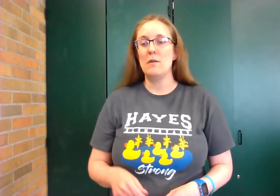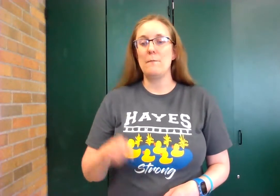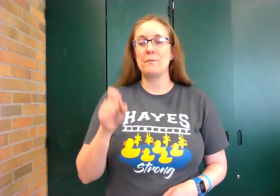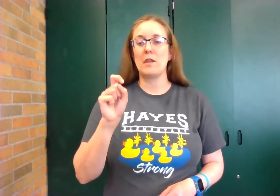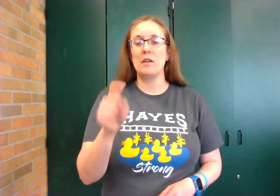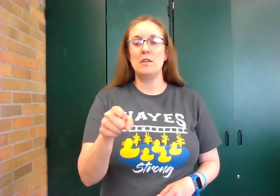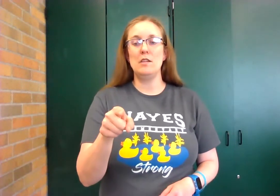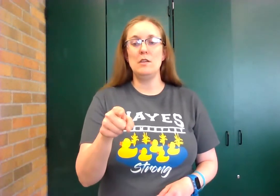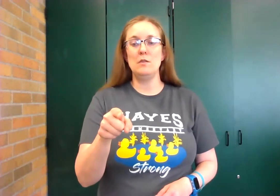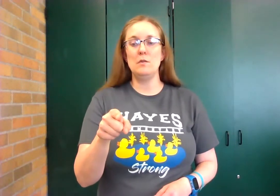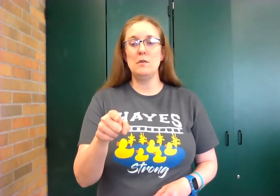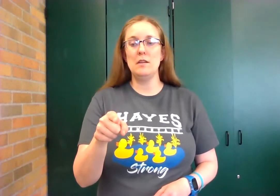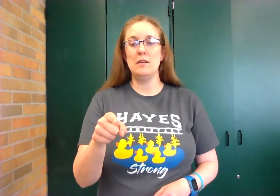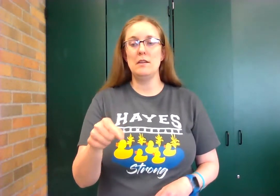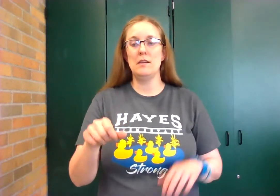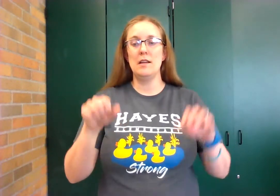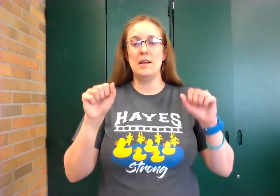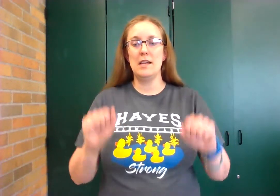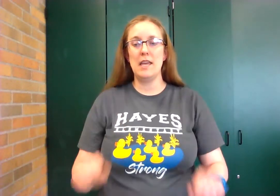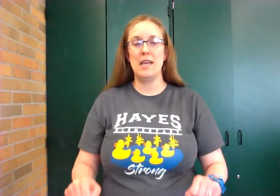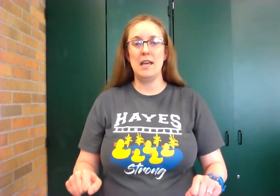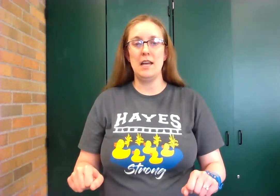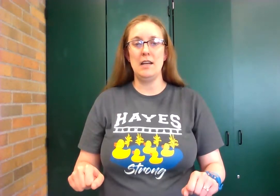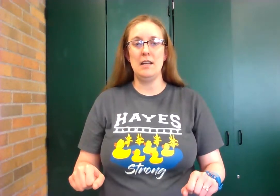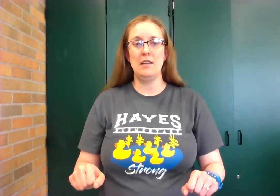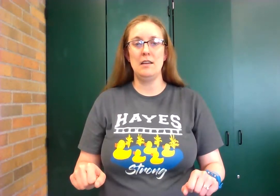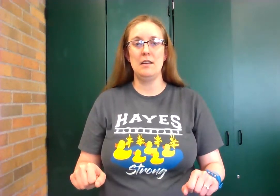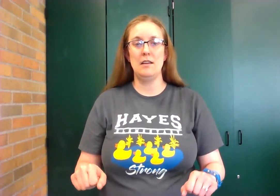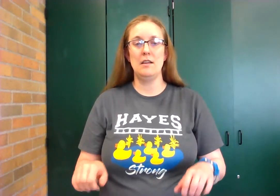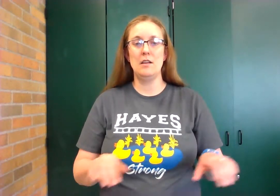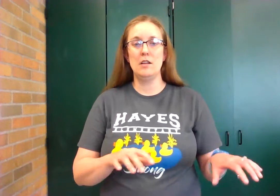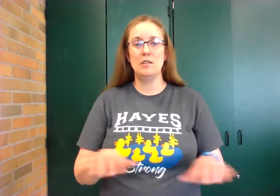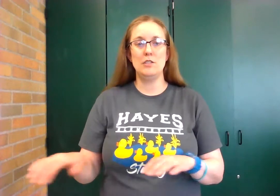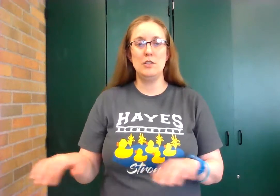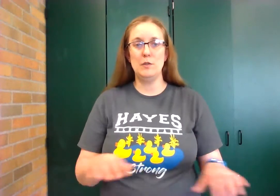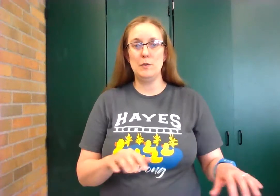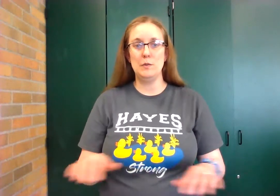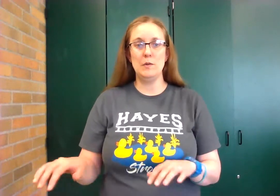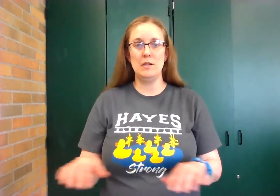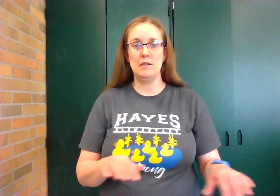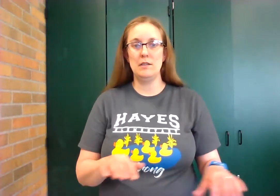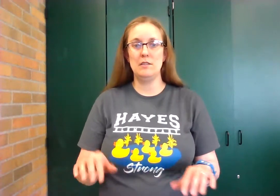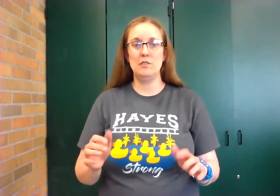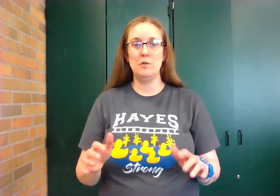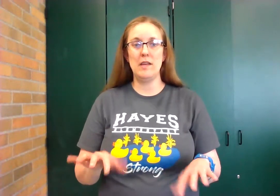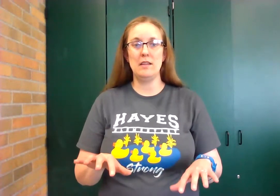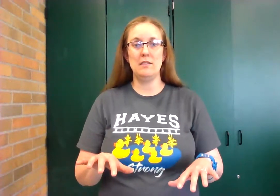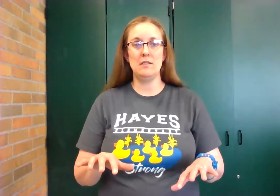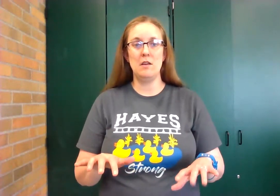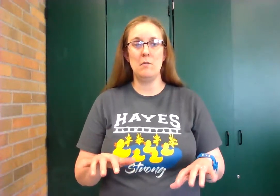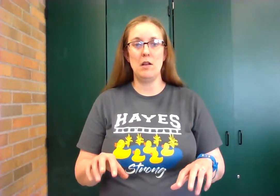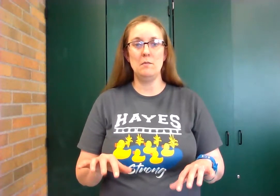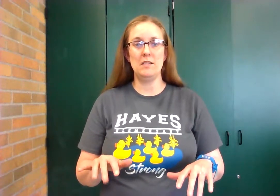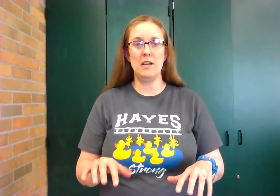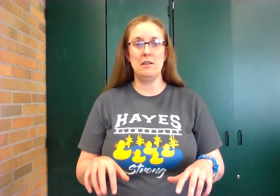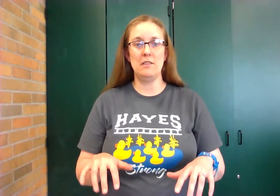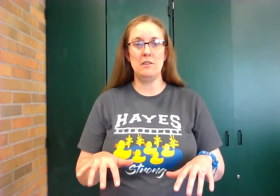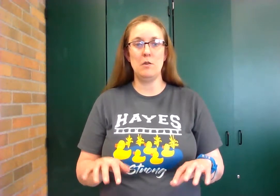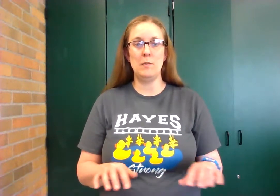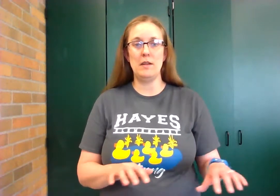you can do two hands palms down and they're open